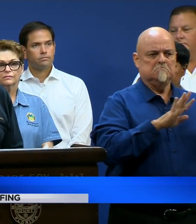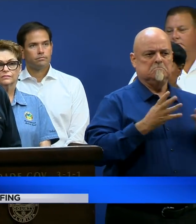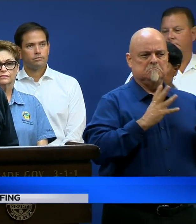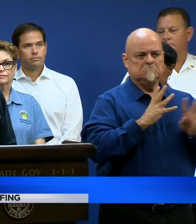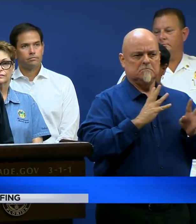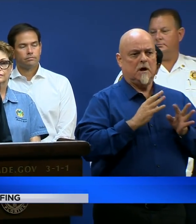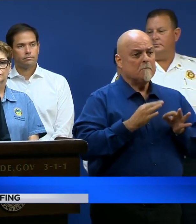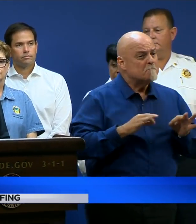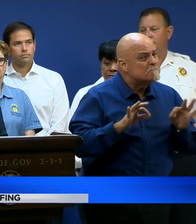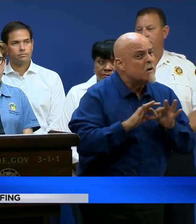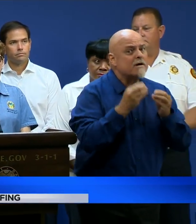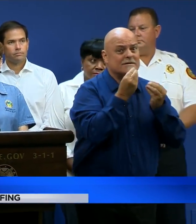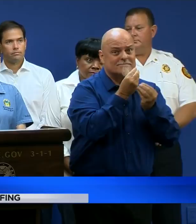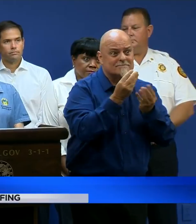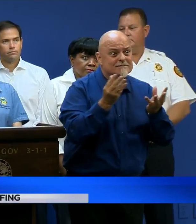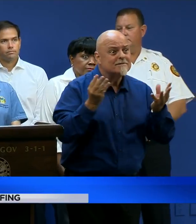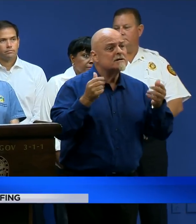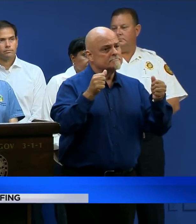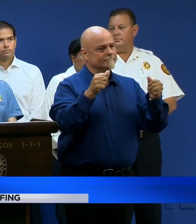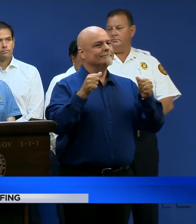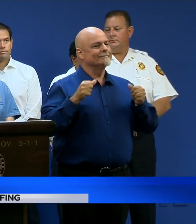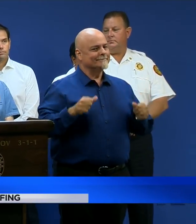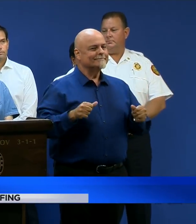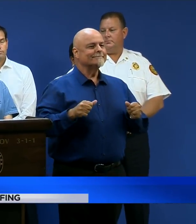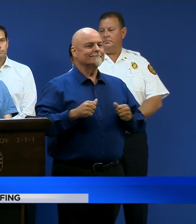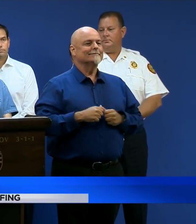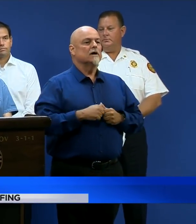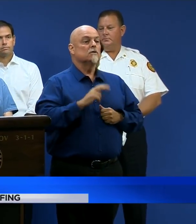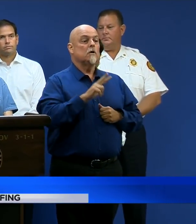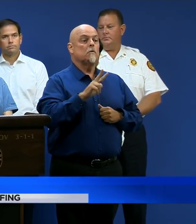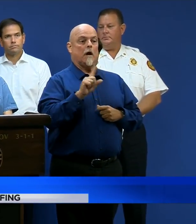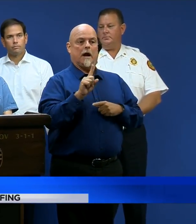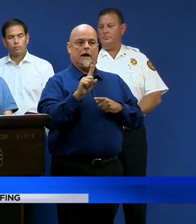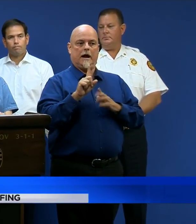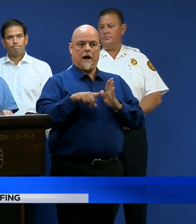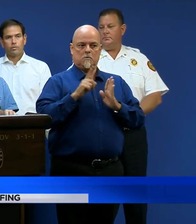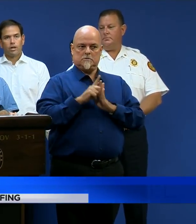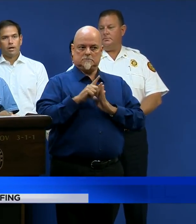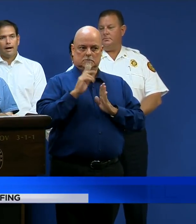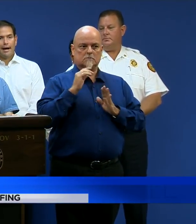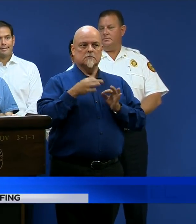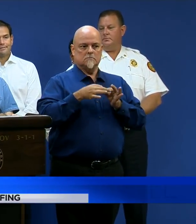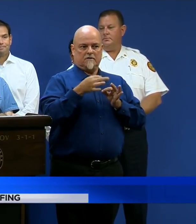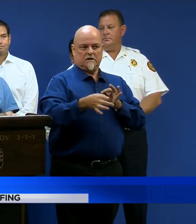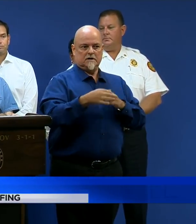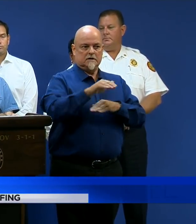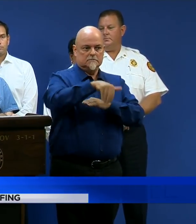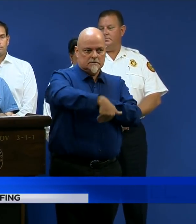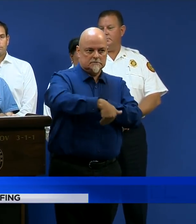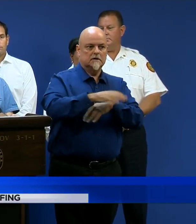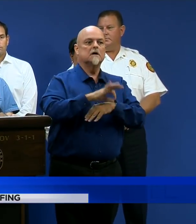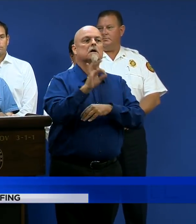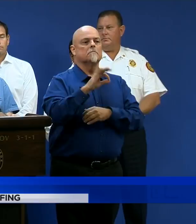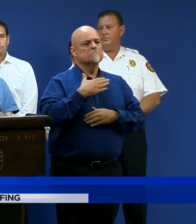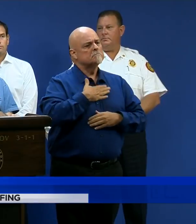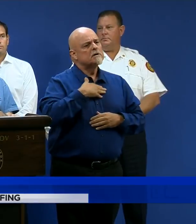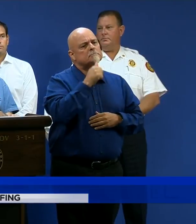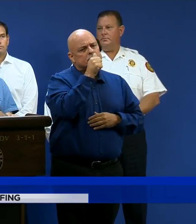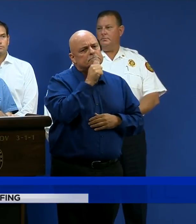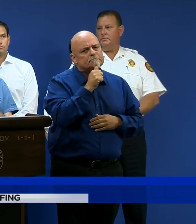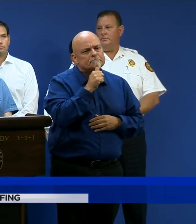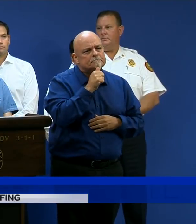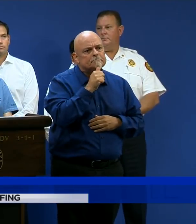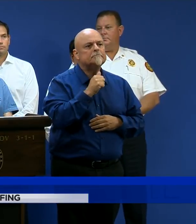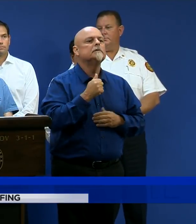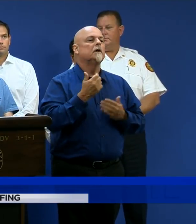our homepage. 3-1-1 hours will be extended again tonight until 9 o'clock. Please be patient. The call volume